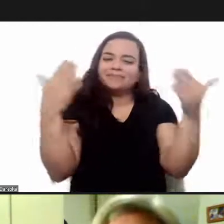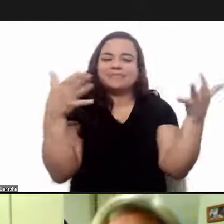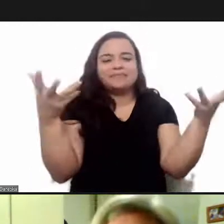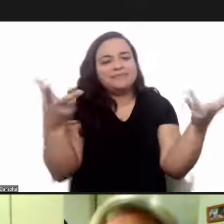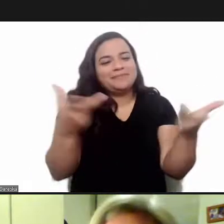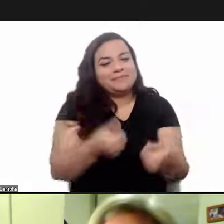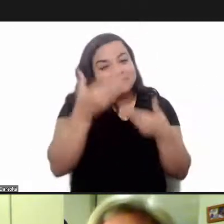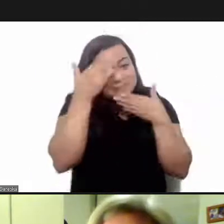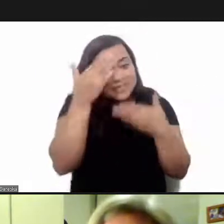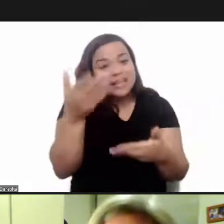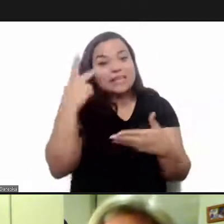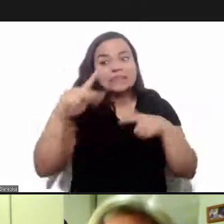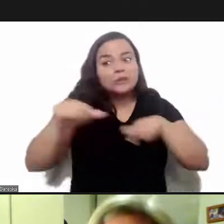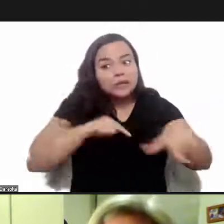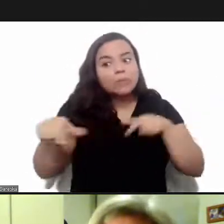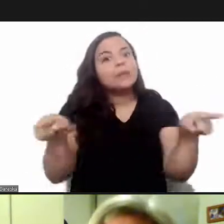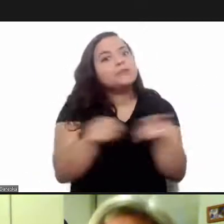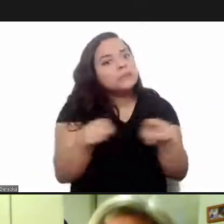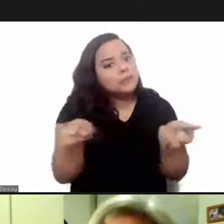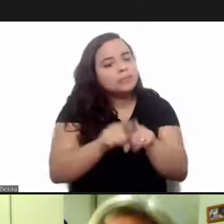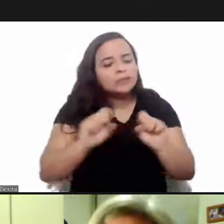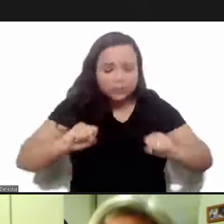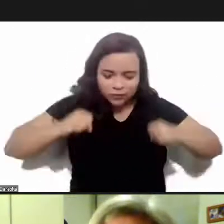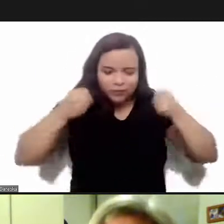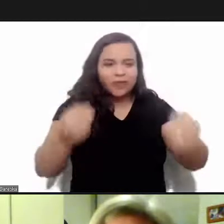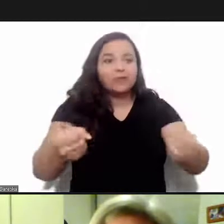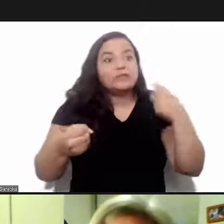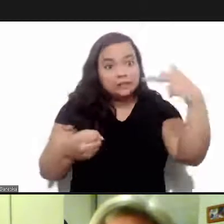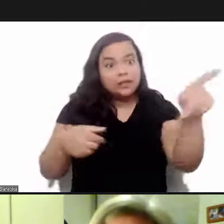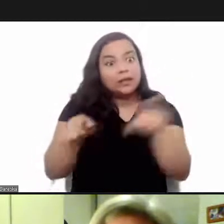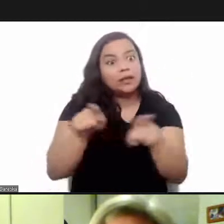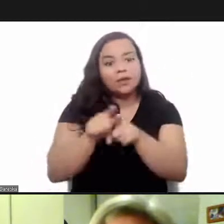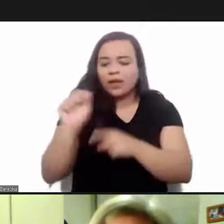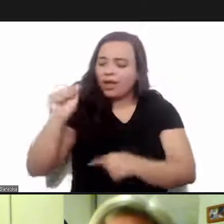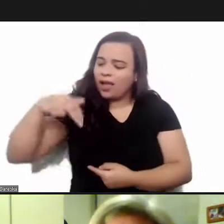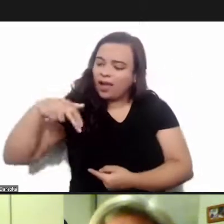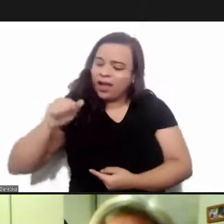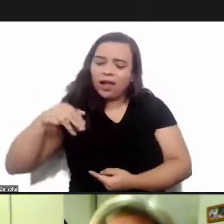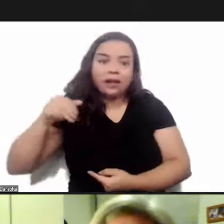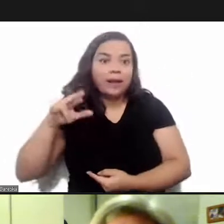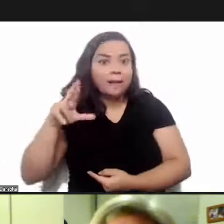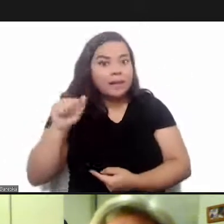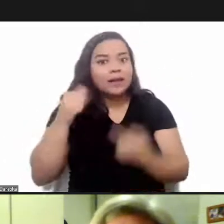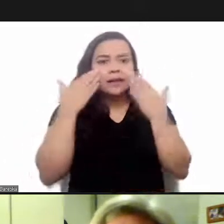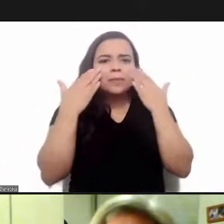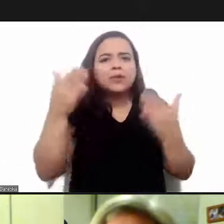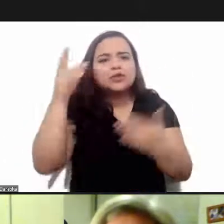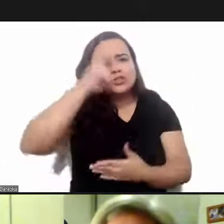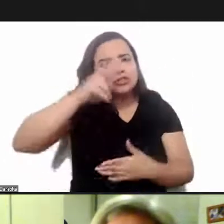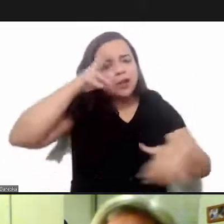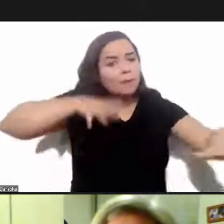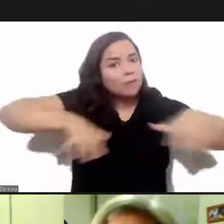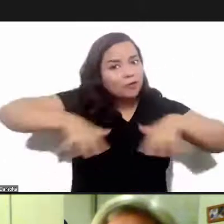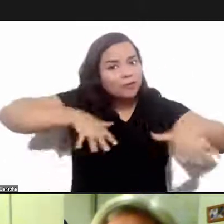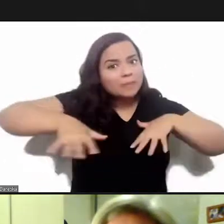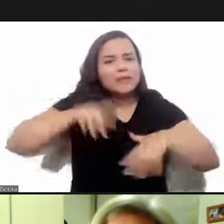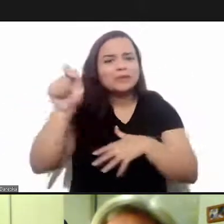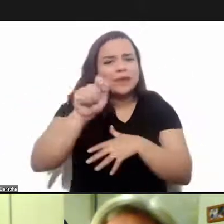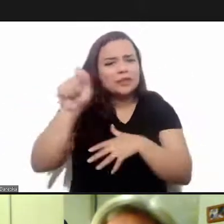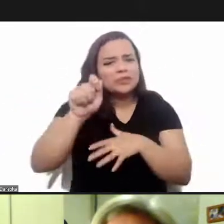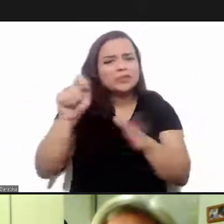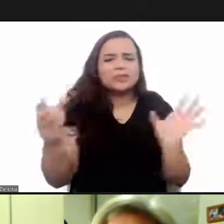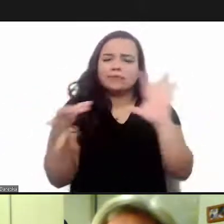presentation and thank you for your work that you do your and that of anna maria who's shown us here the history of the